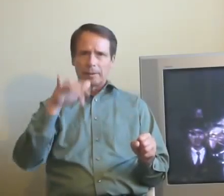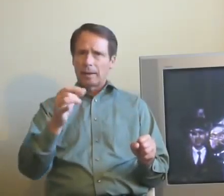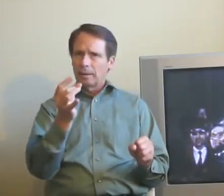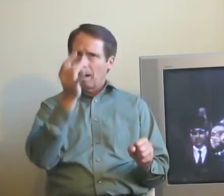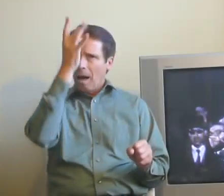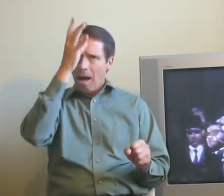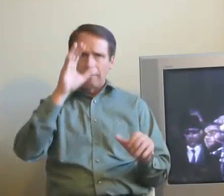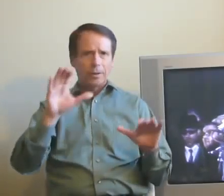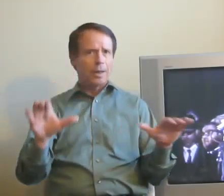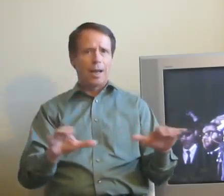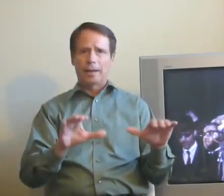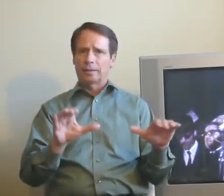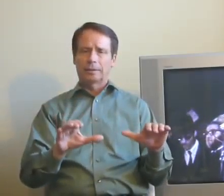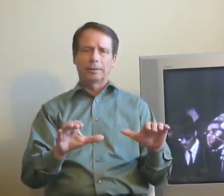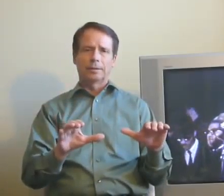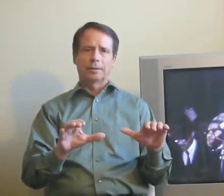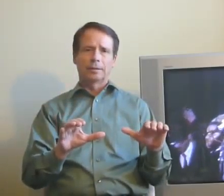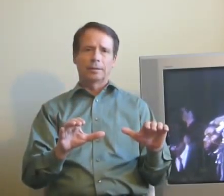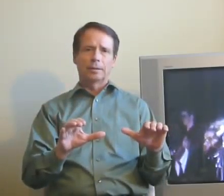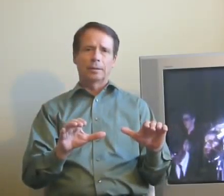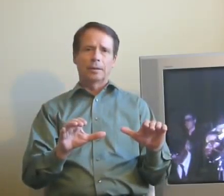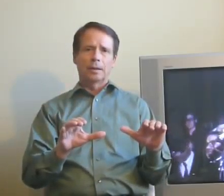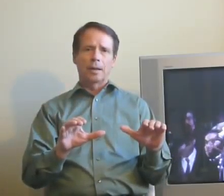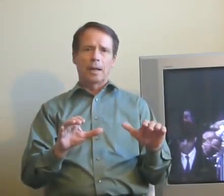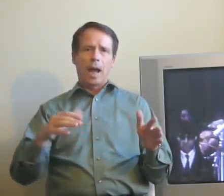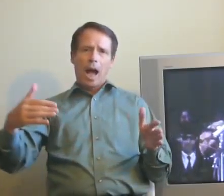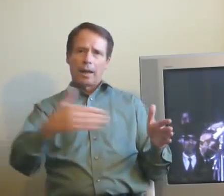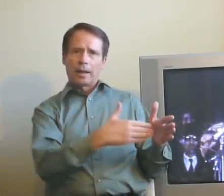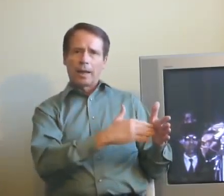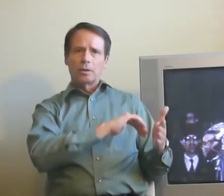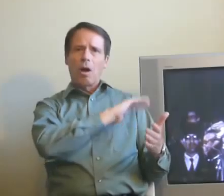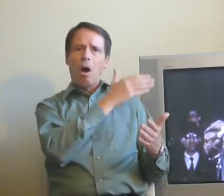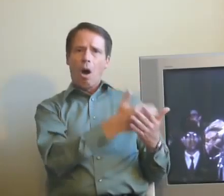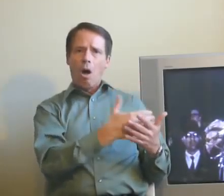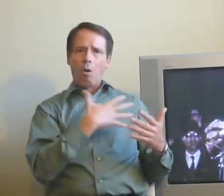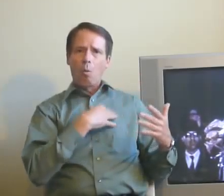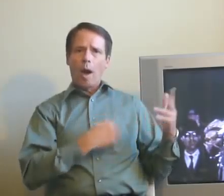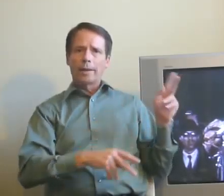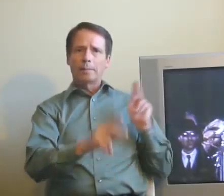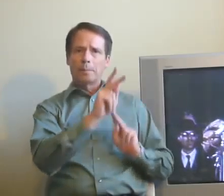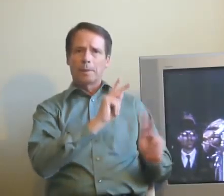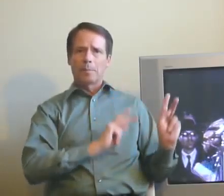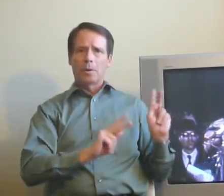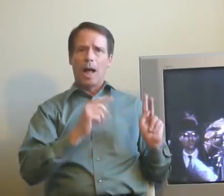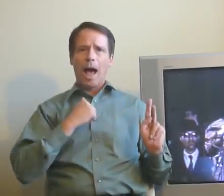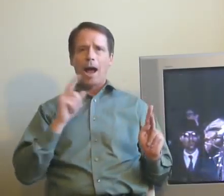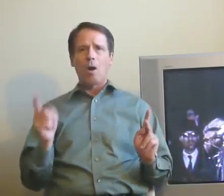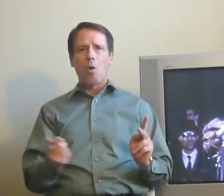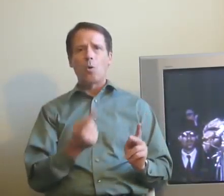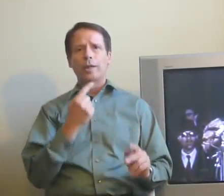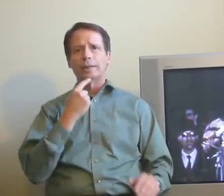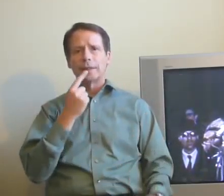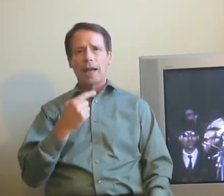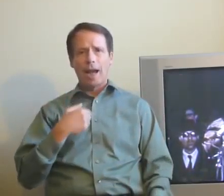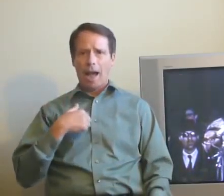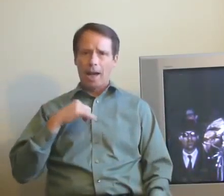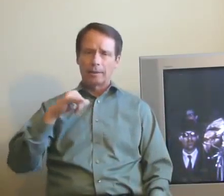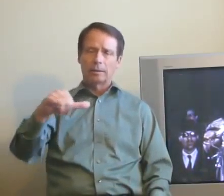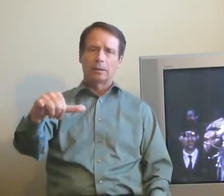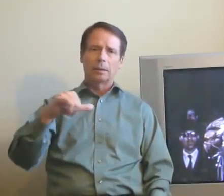against all white people. I would only say that I can also feel in